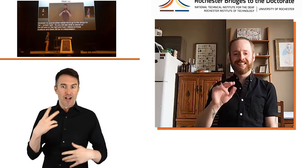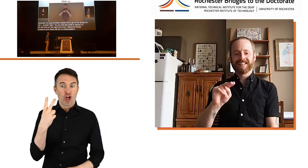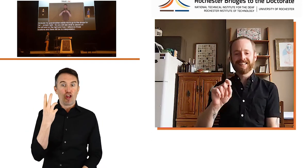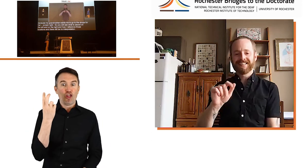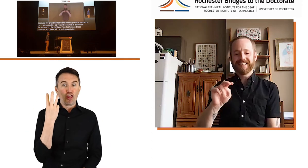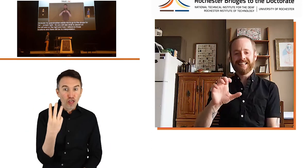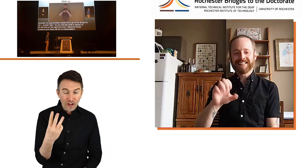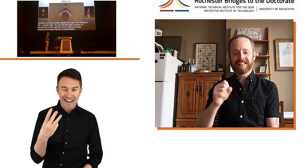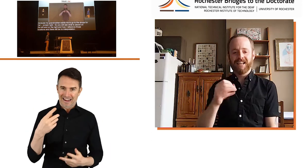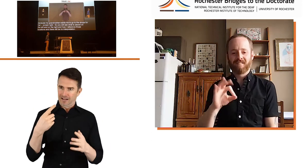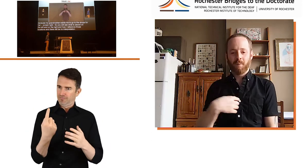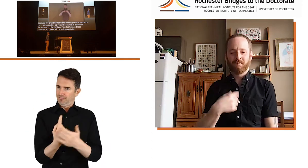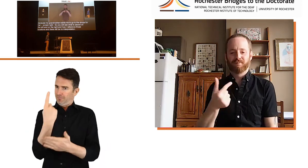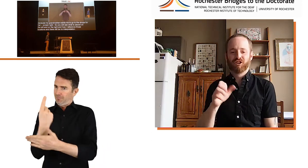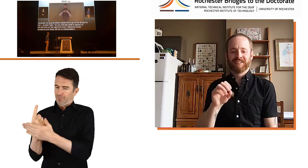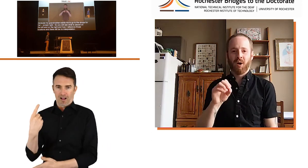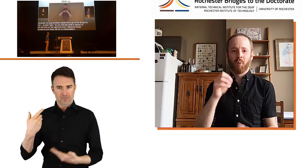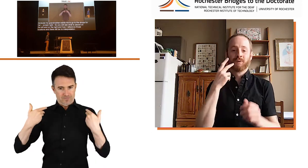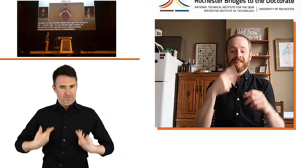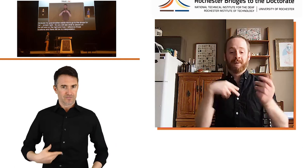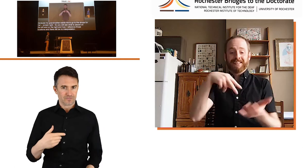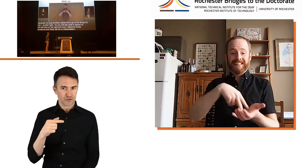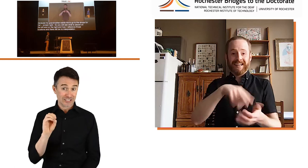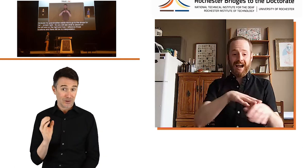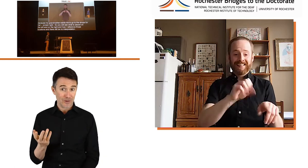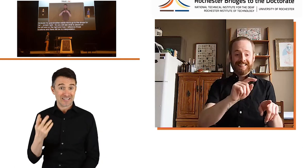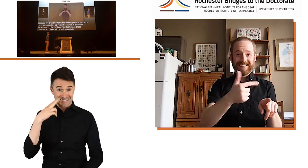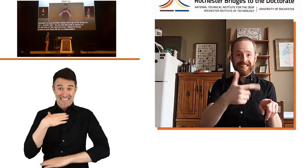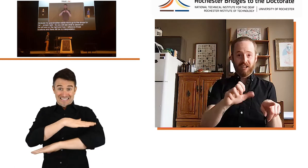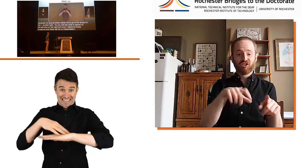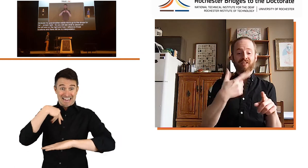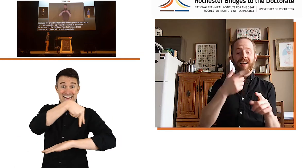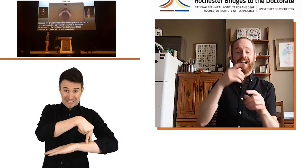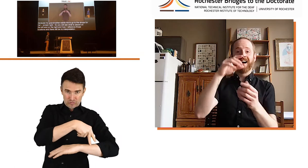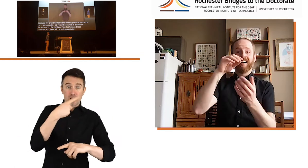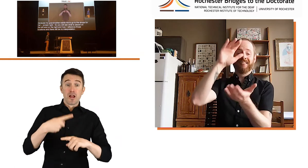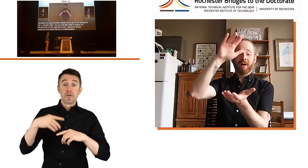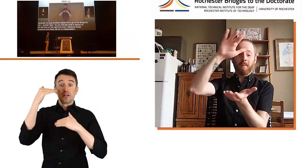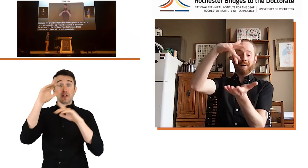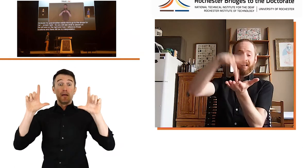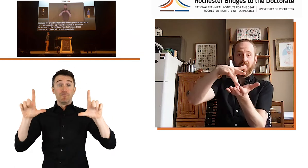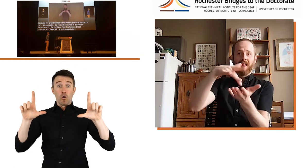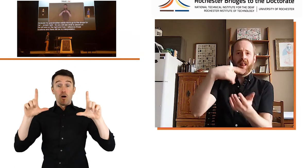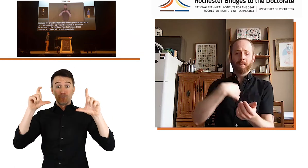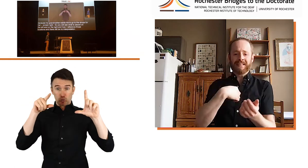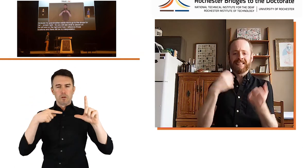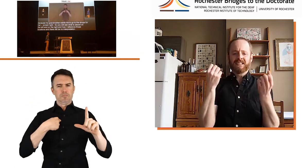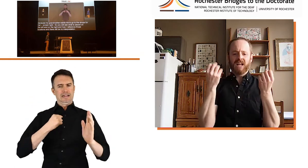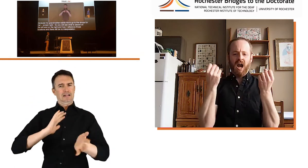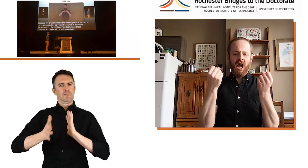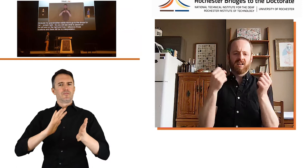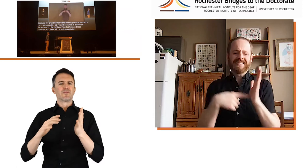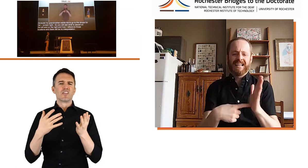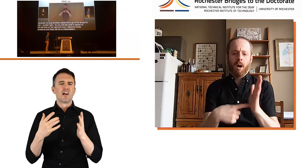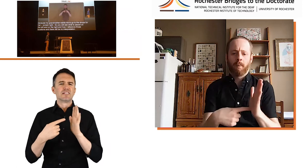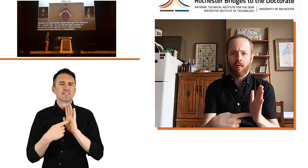look, it's cool to see three incidences of me and Gio. So you can see me standing on the stage. And then in the middle, you can